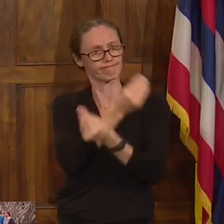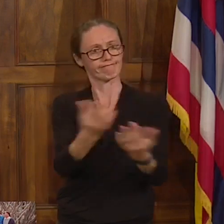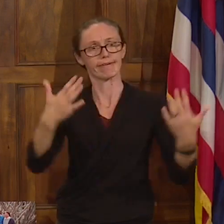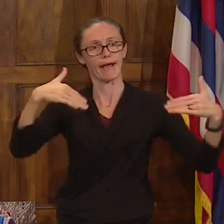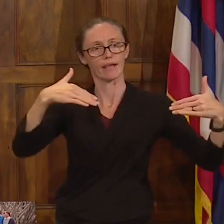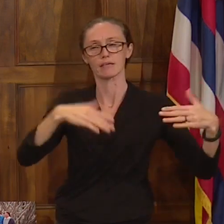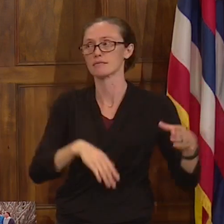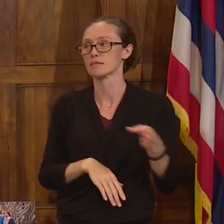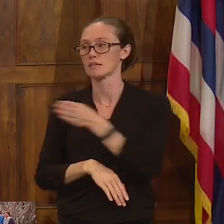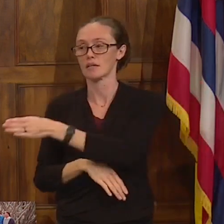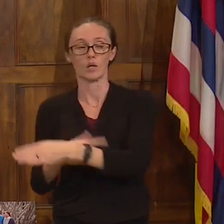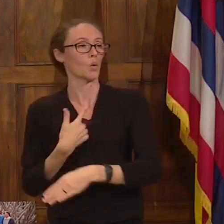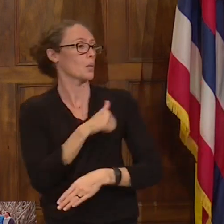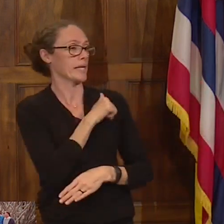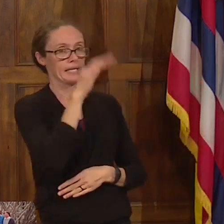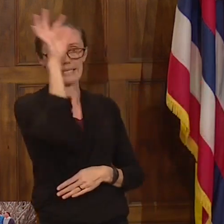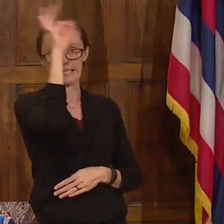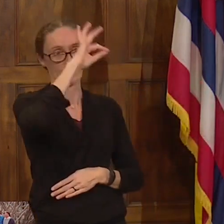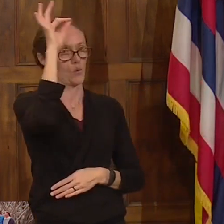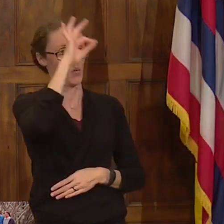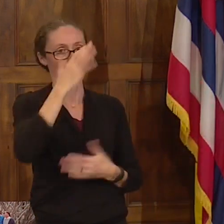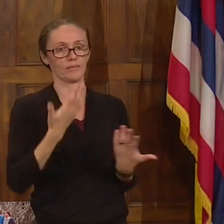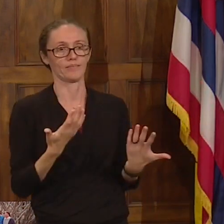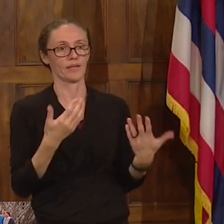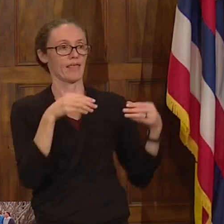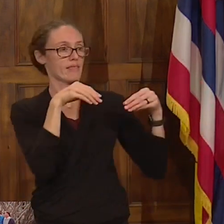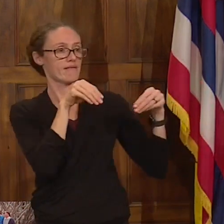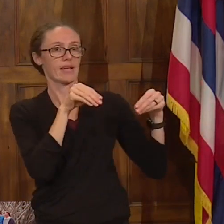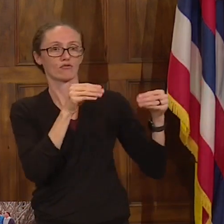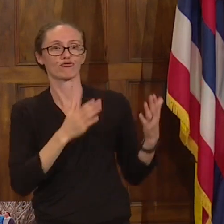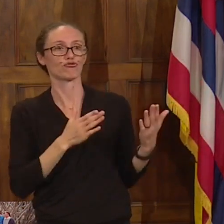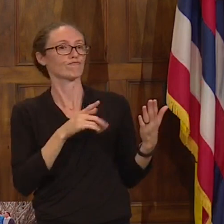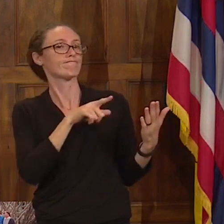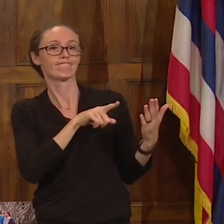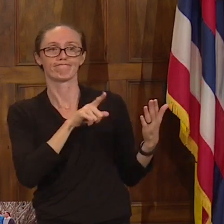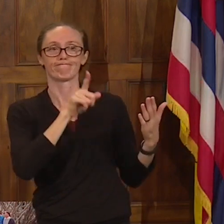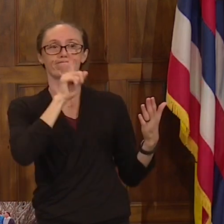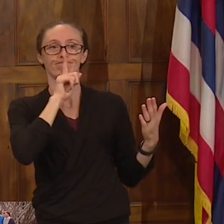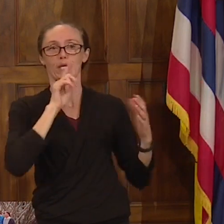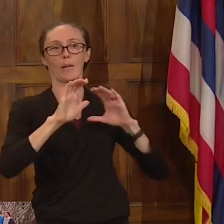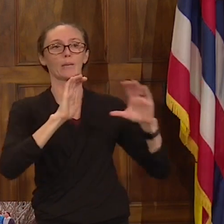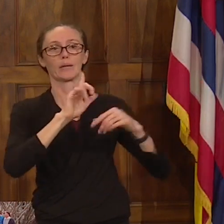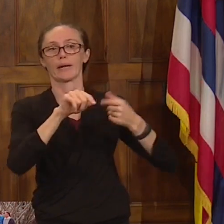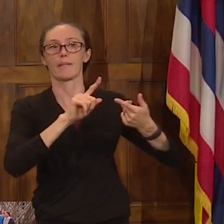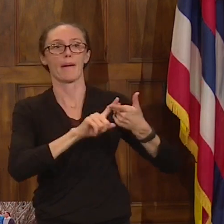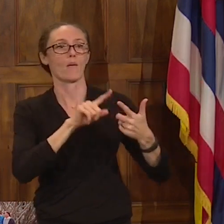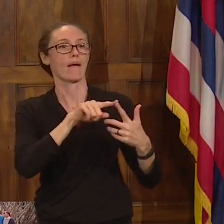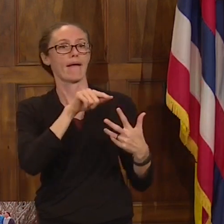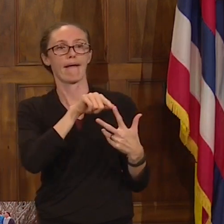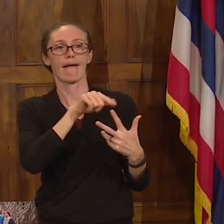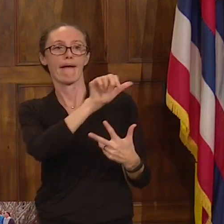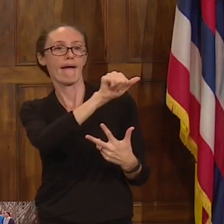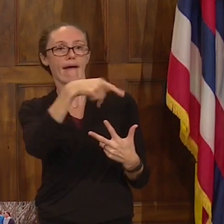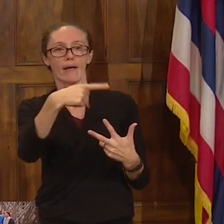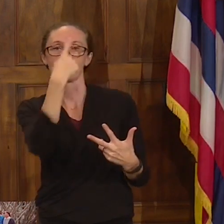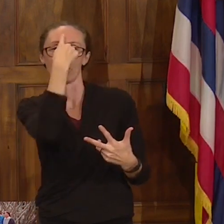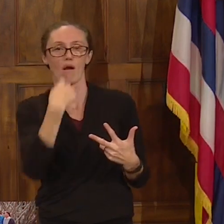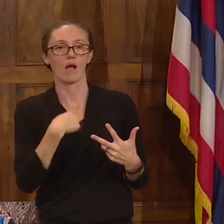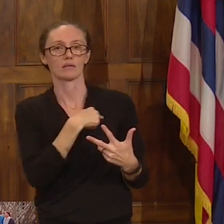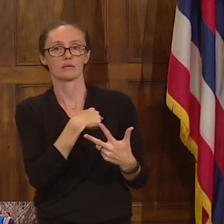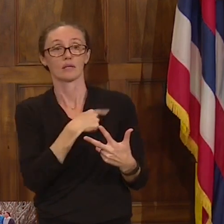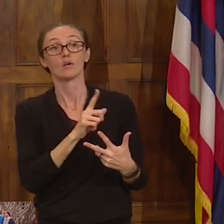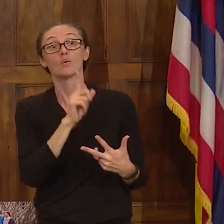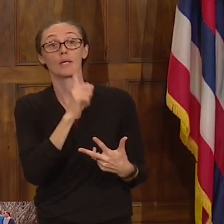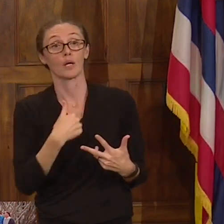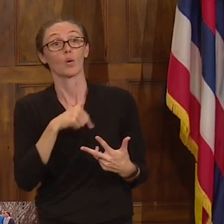We didn't know. The vendor didn't communicate the app to us. And so we found